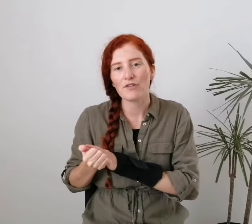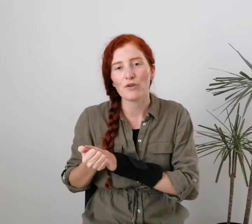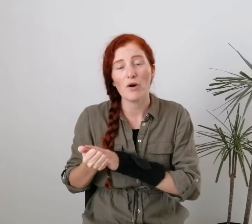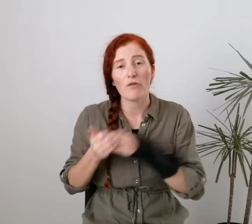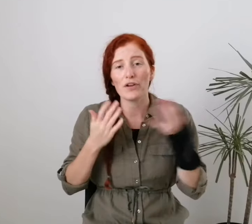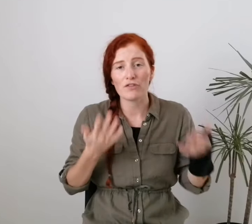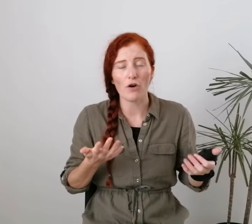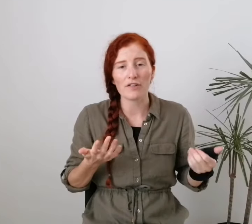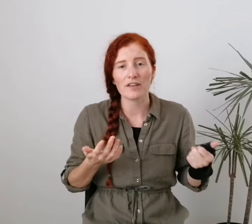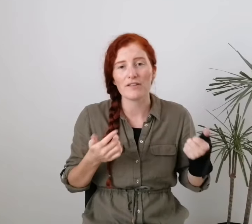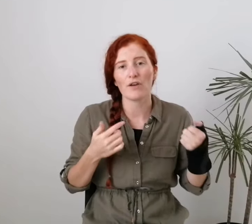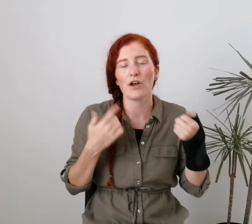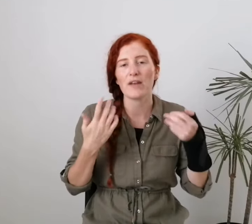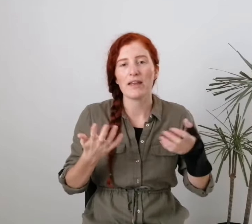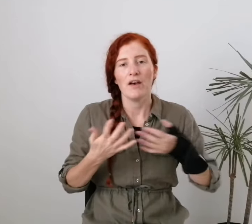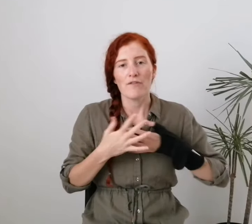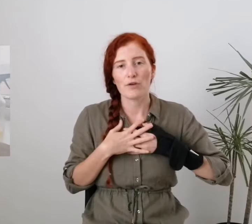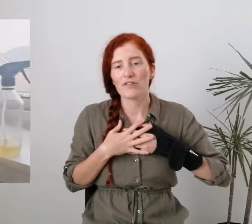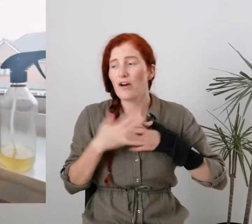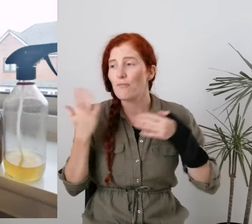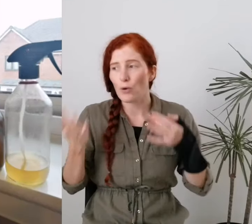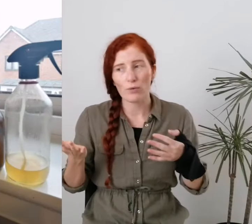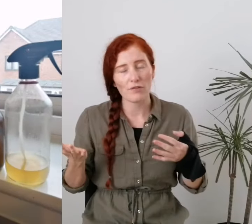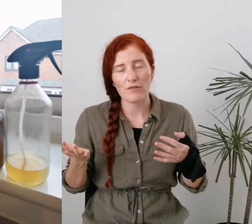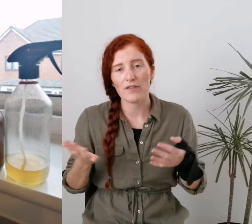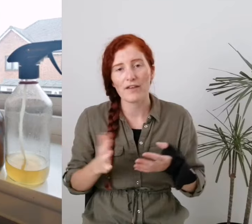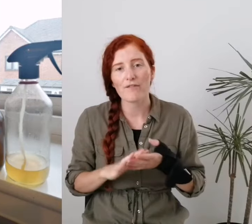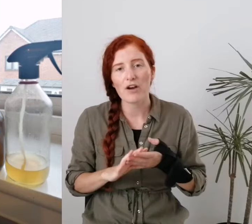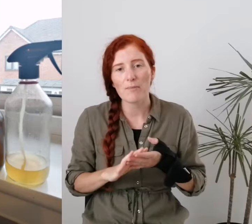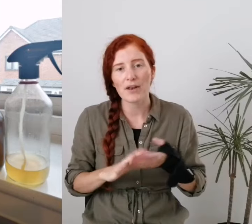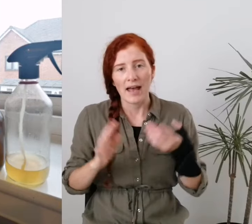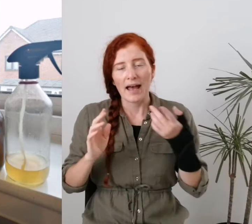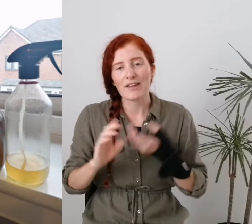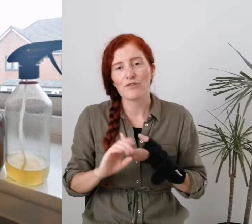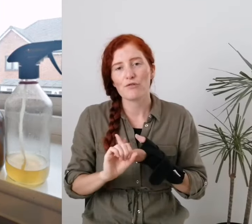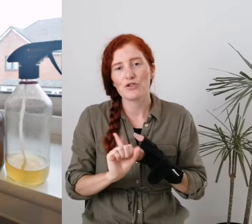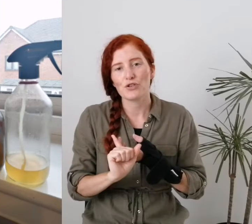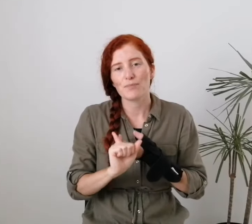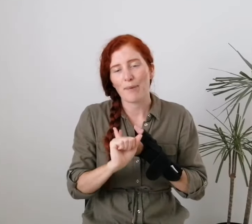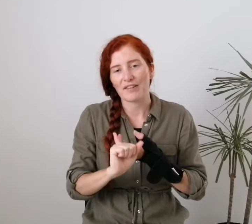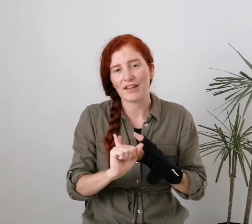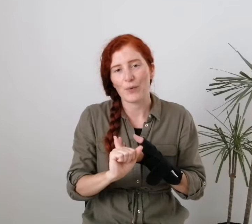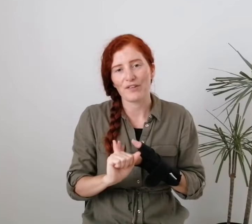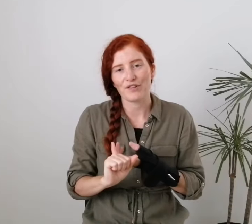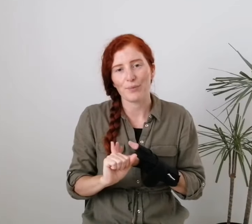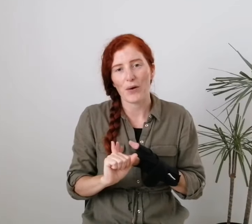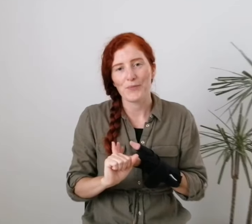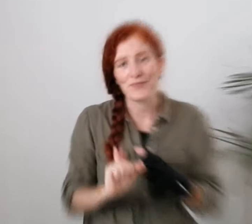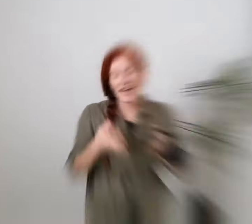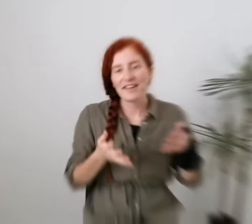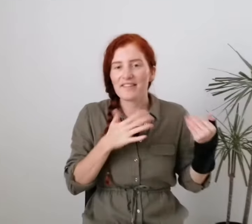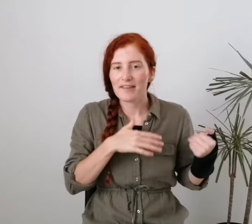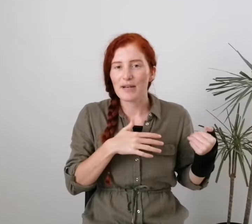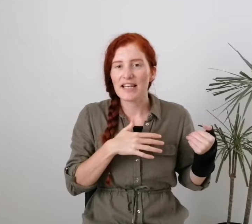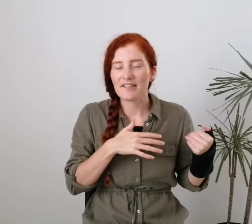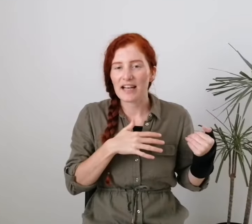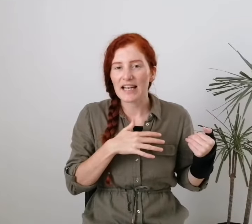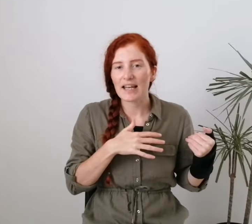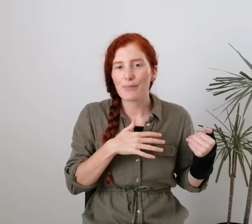to avoid toxins, not only for yourself, but also for the environment, and to reduce plastic waste as well. Ten, similarly to cleaning